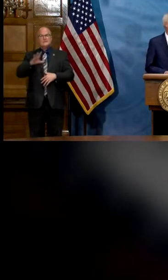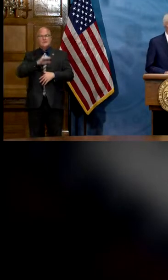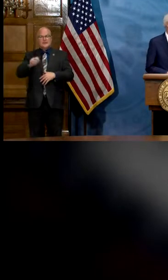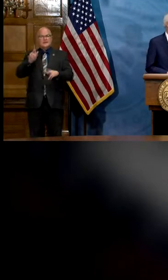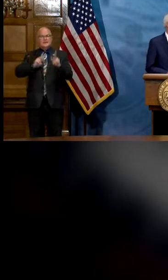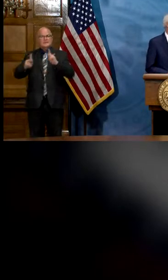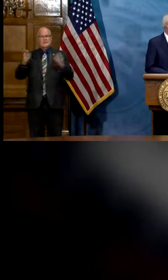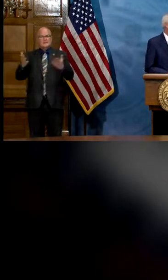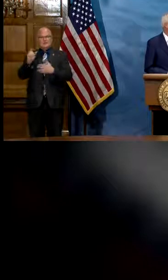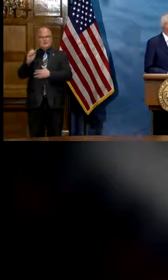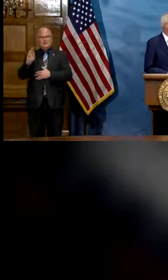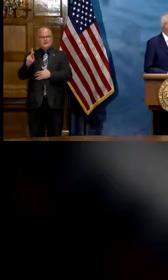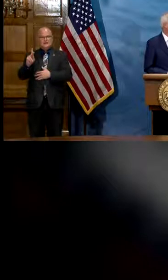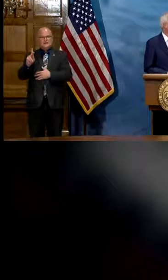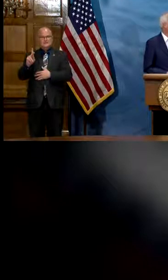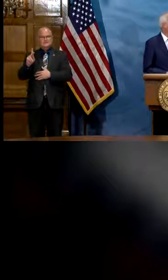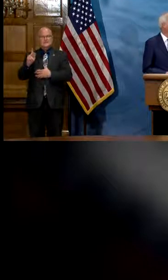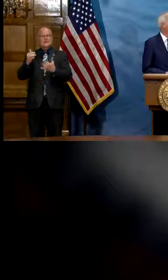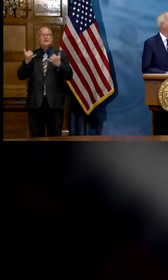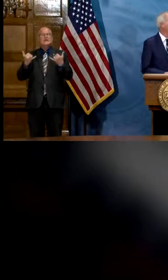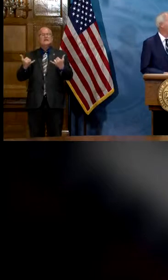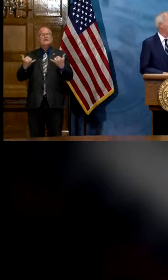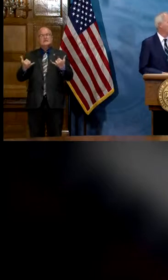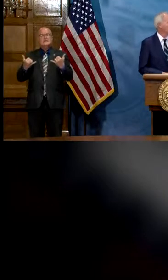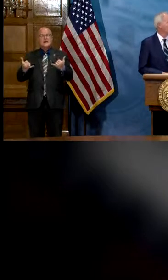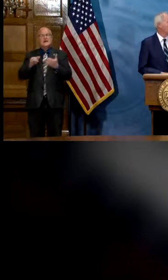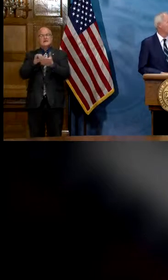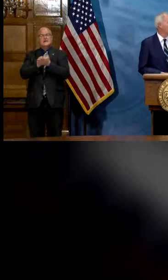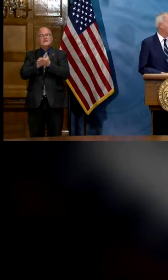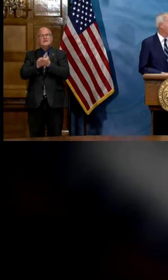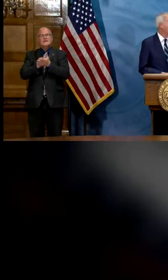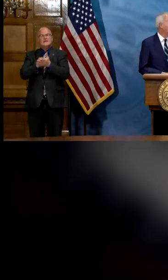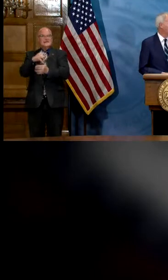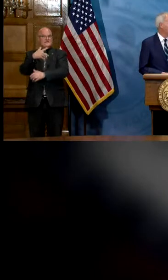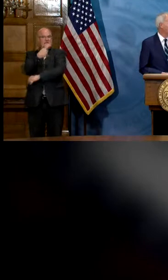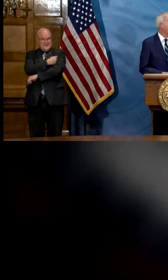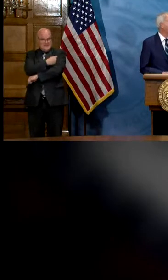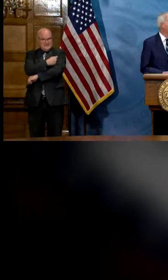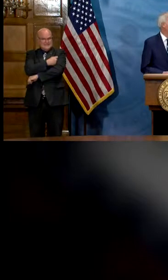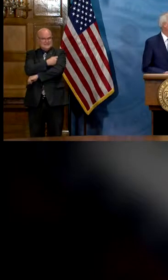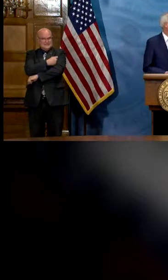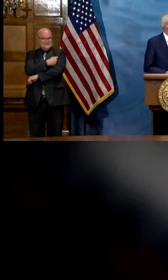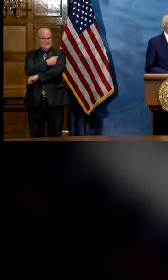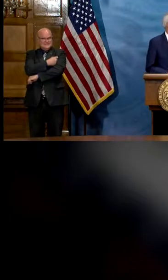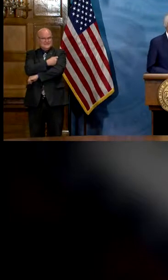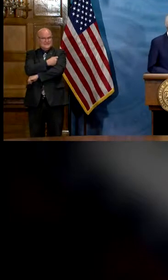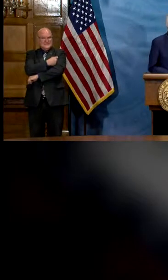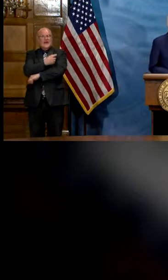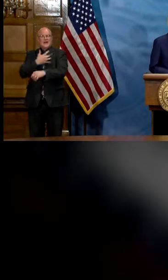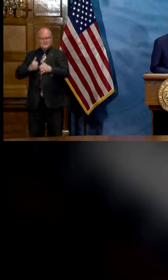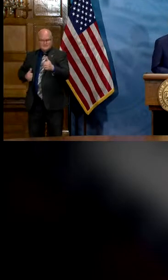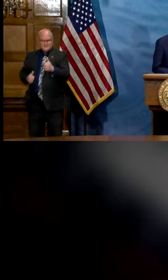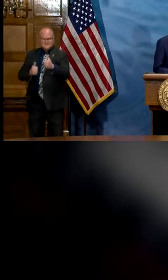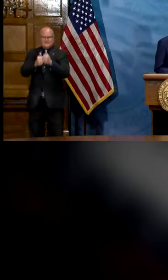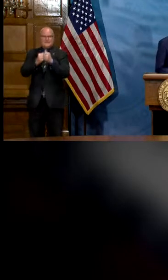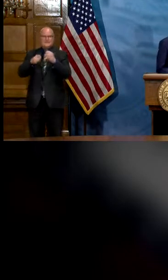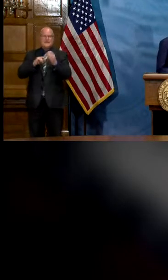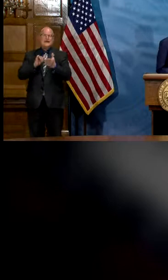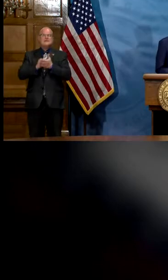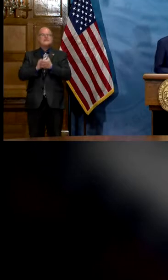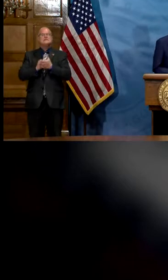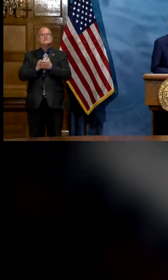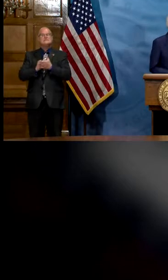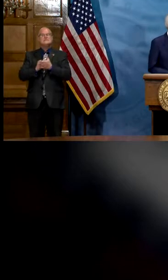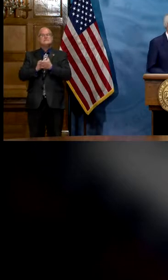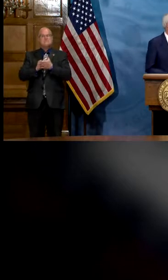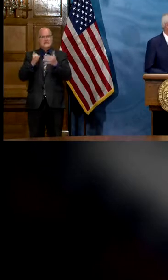here in arkansas and that brings me to the vaccinations uh to bring you up to date on this this